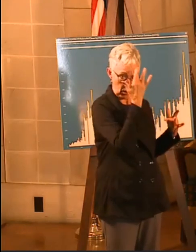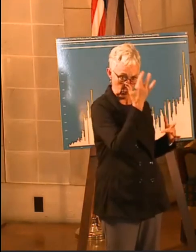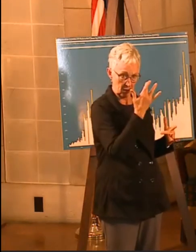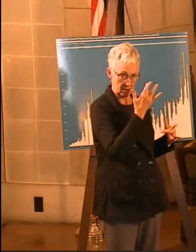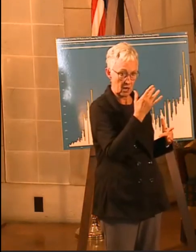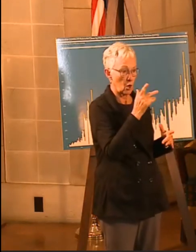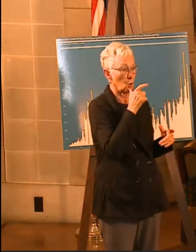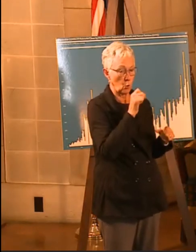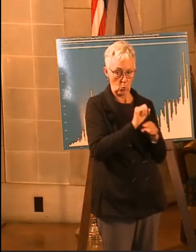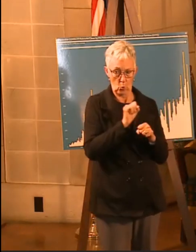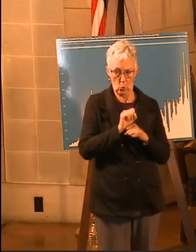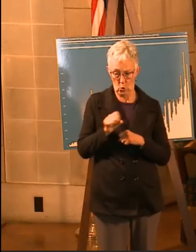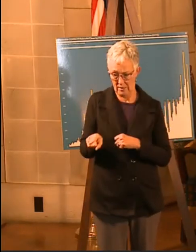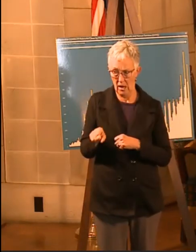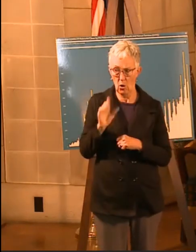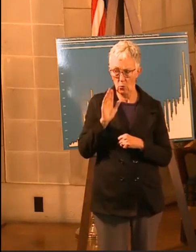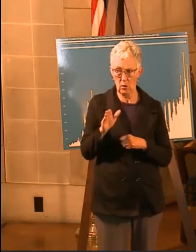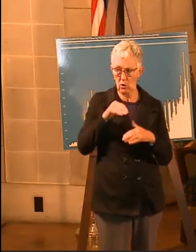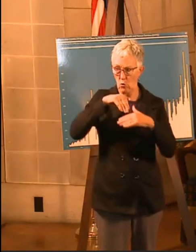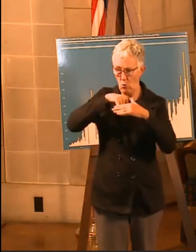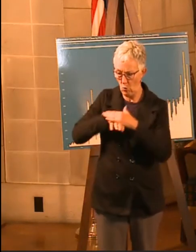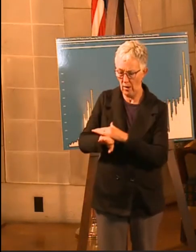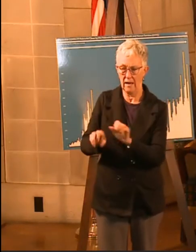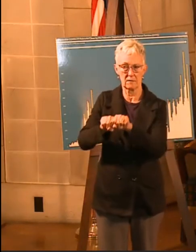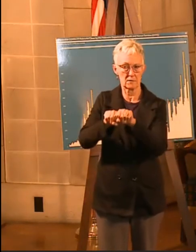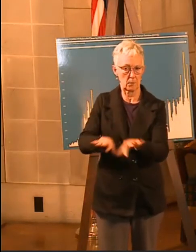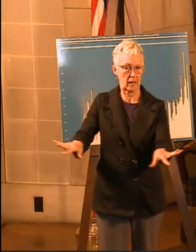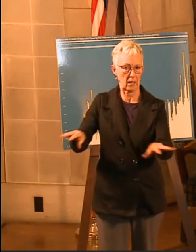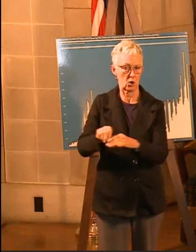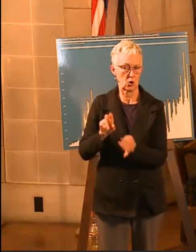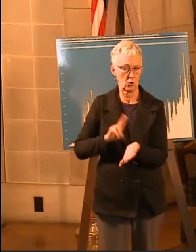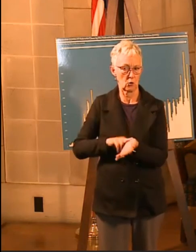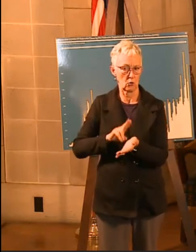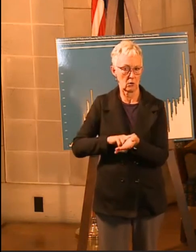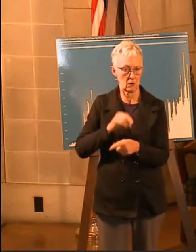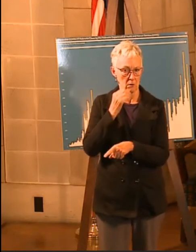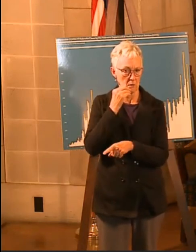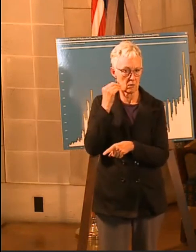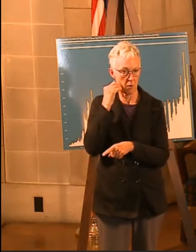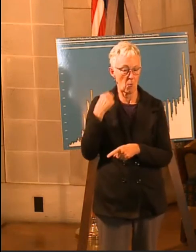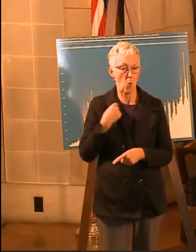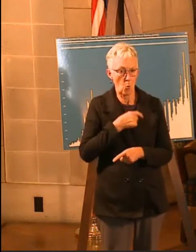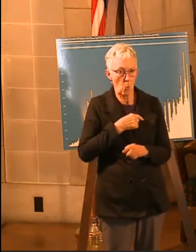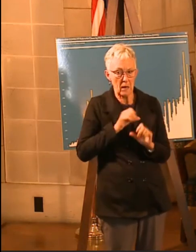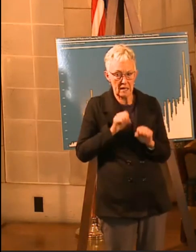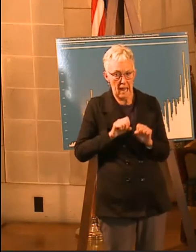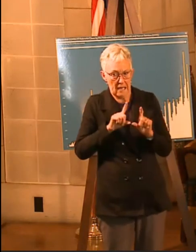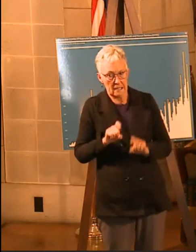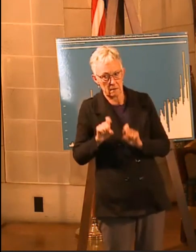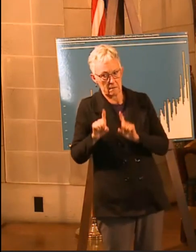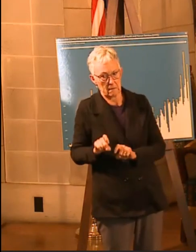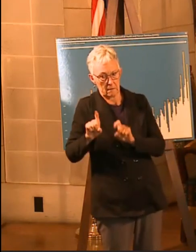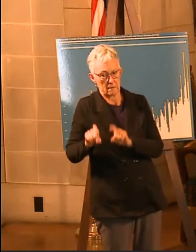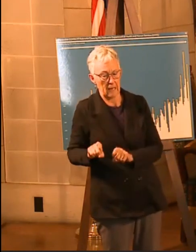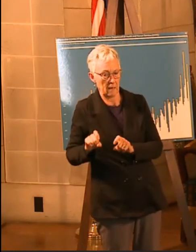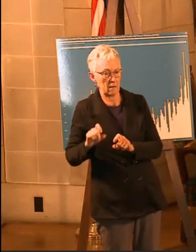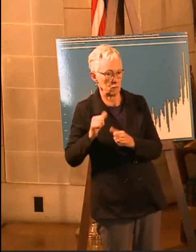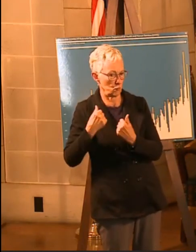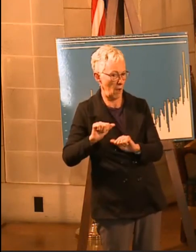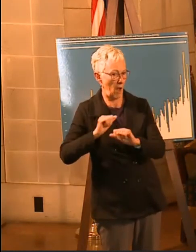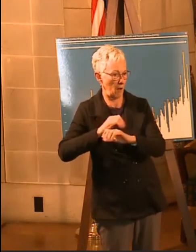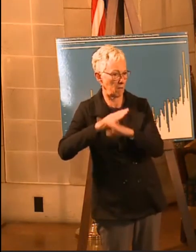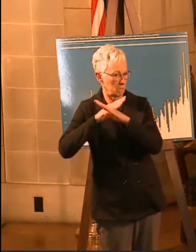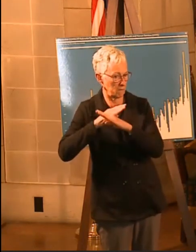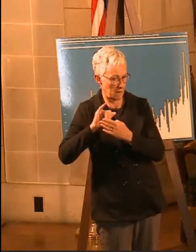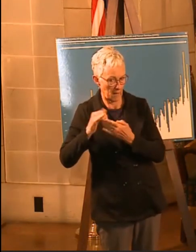to take it into the long-term care facility. Now, we are doing a lot more testing with regard to that. And the federal government, under President Trump, has provided us a lot